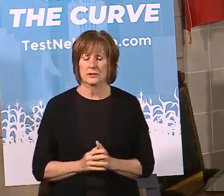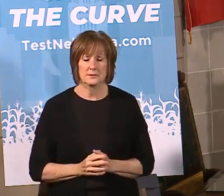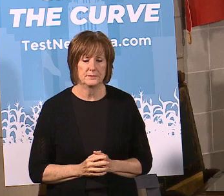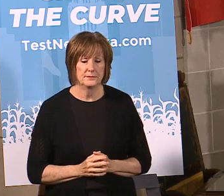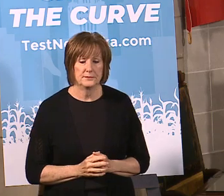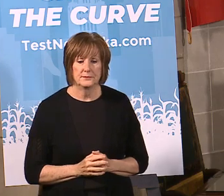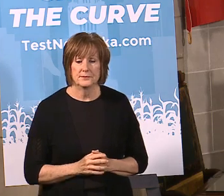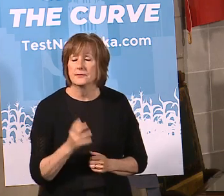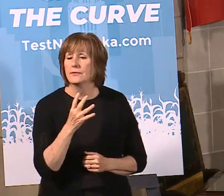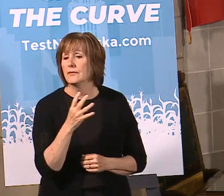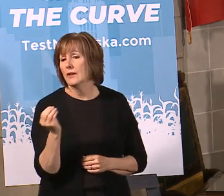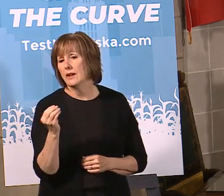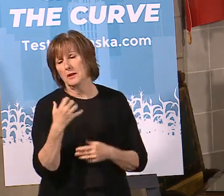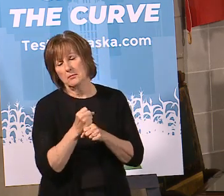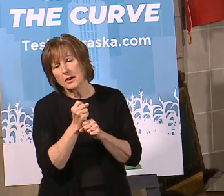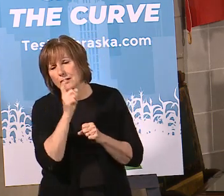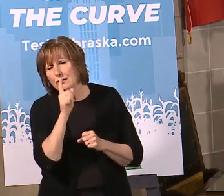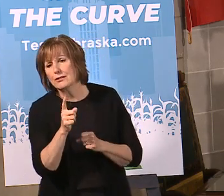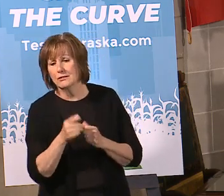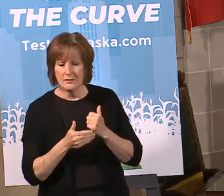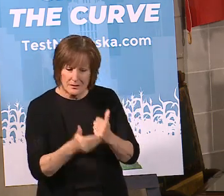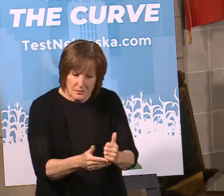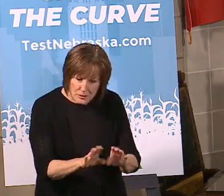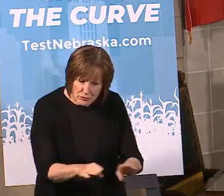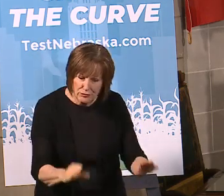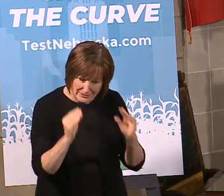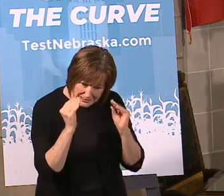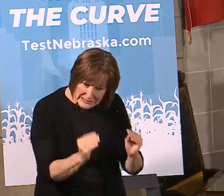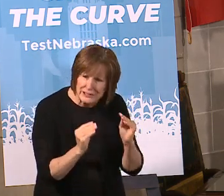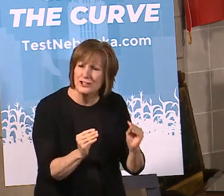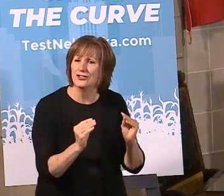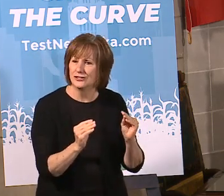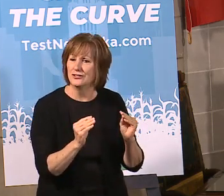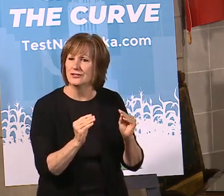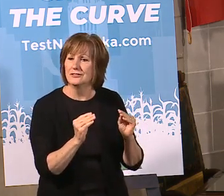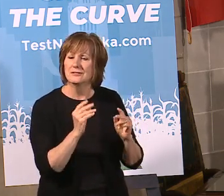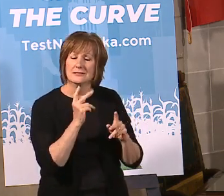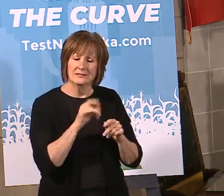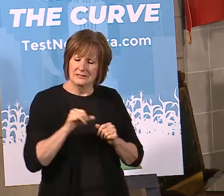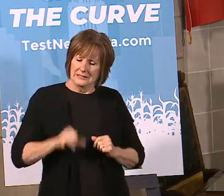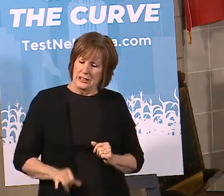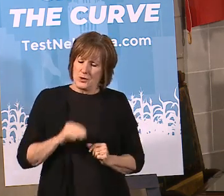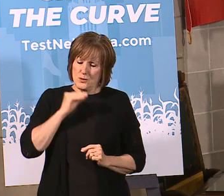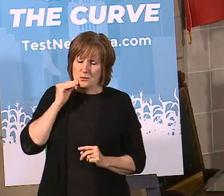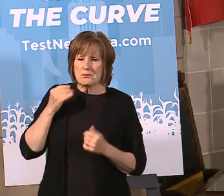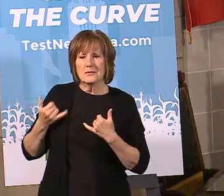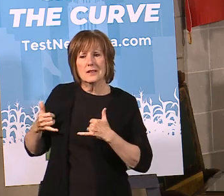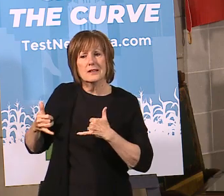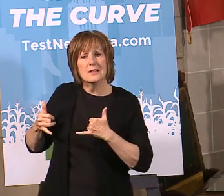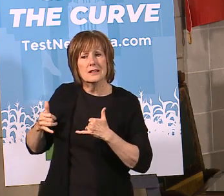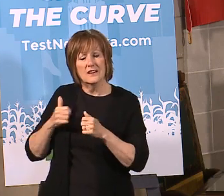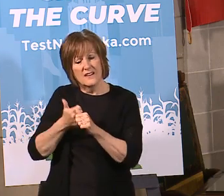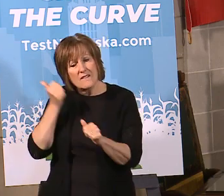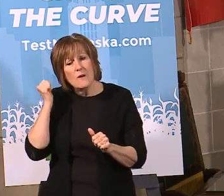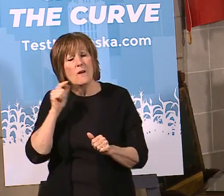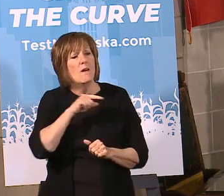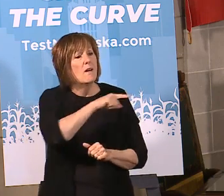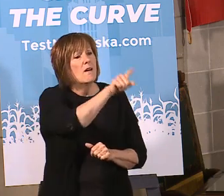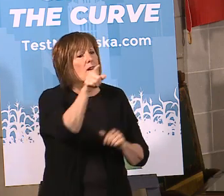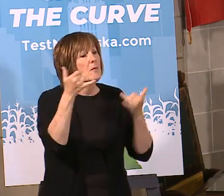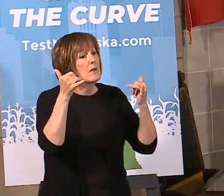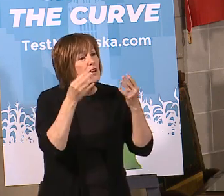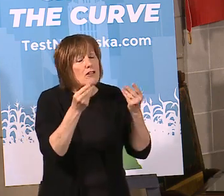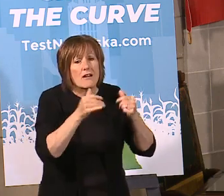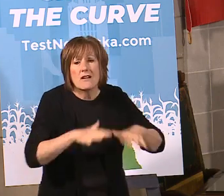then of course we want to make sure we help kids socially distance by keeping them at home to play, avoiding playgrounds,